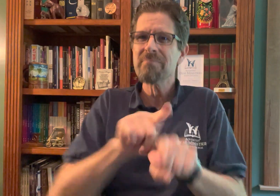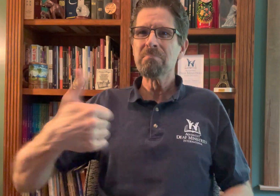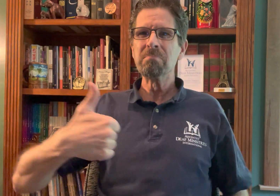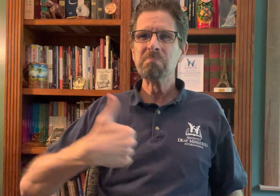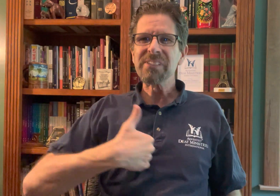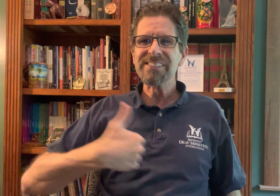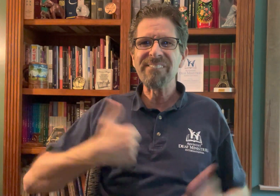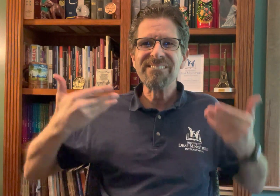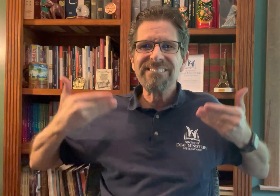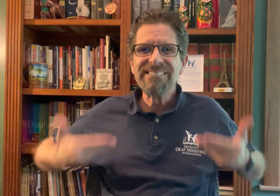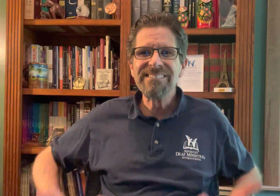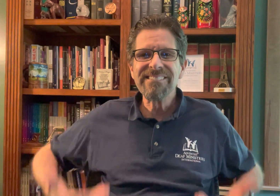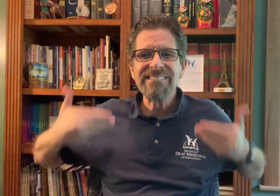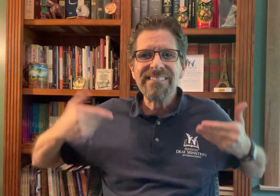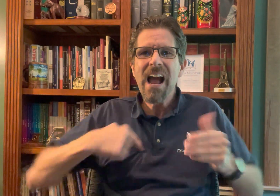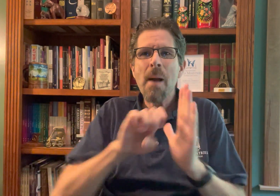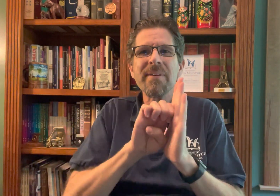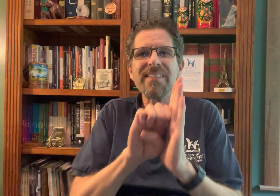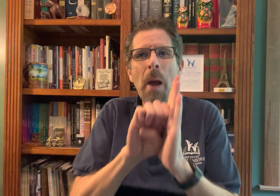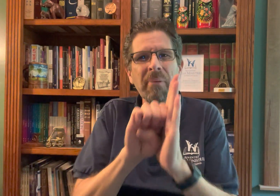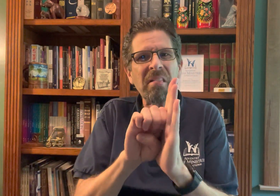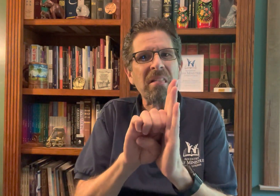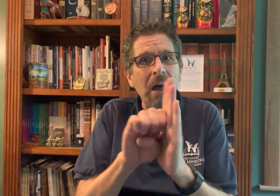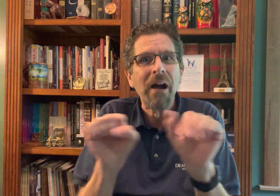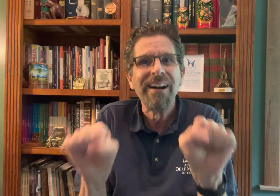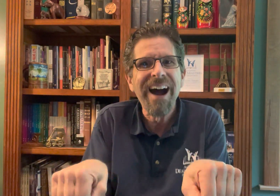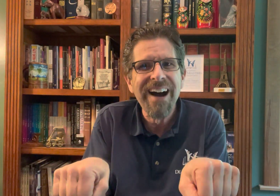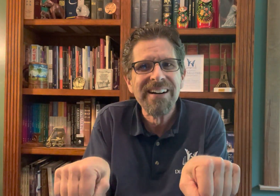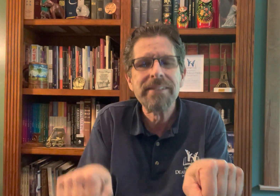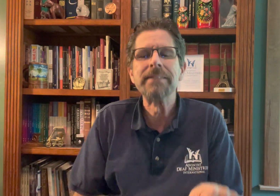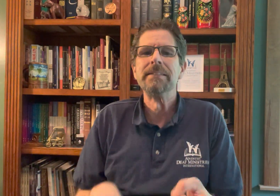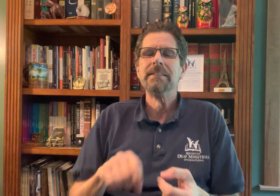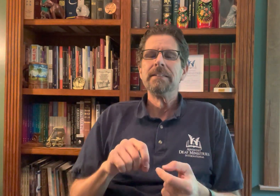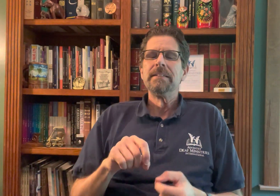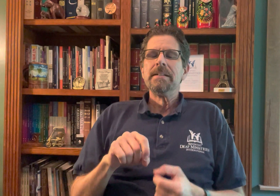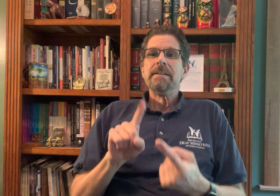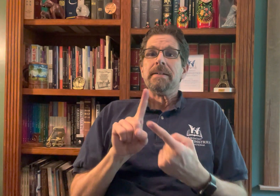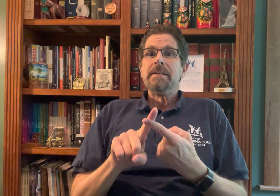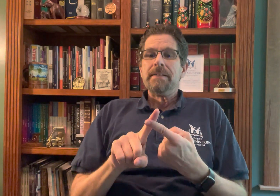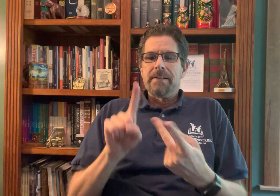They also would like to provide leadership opportunities